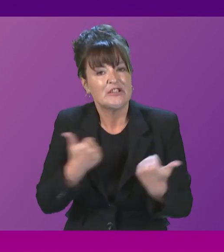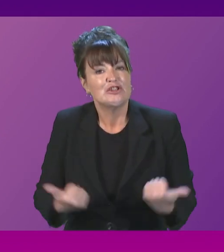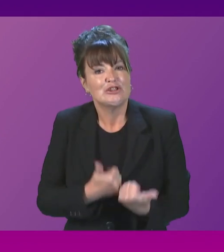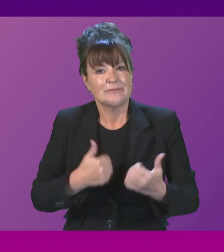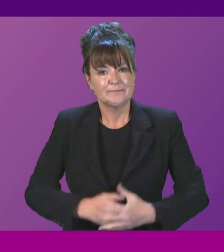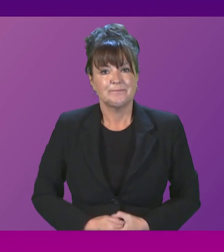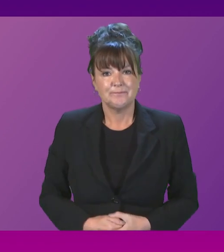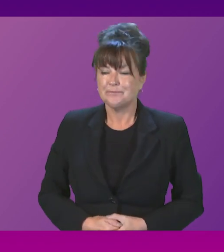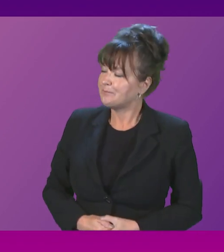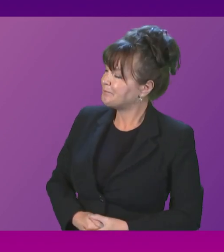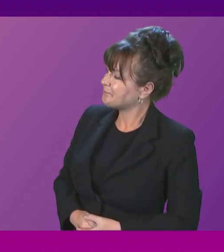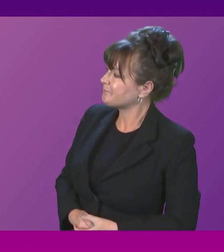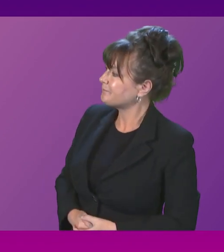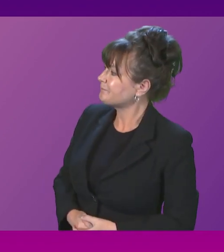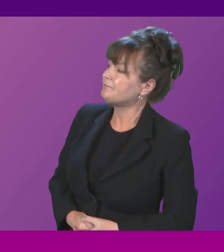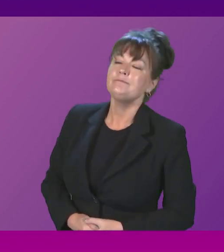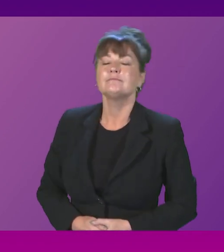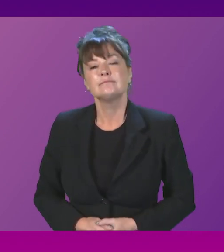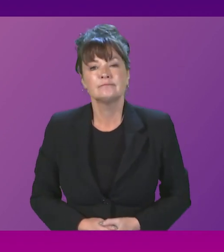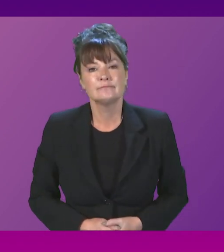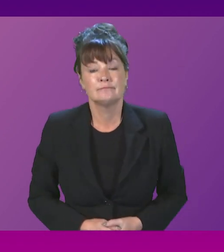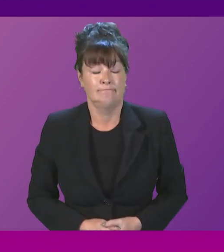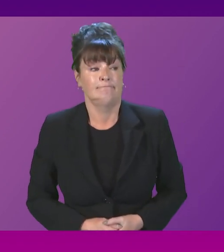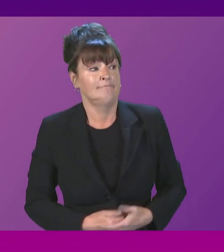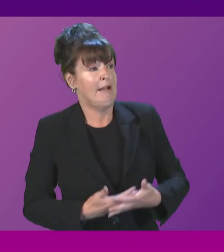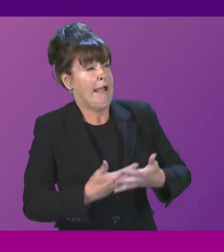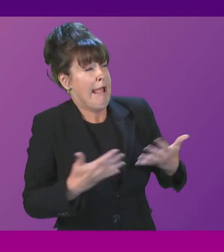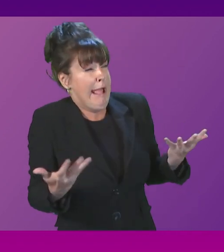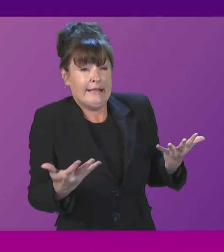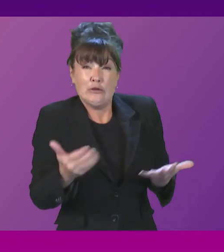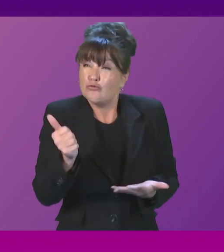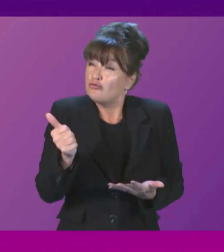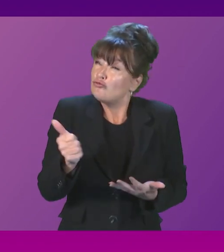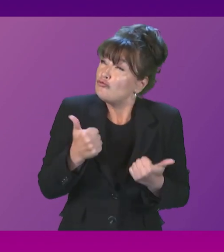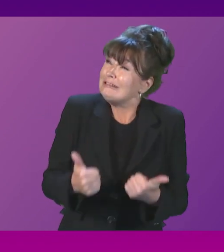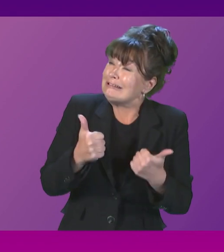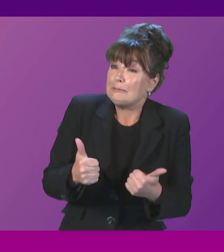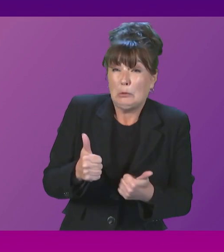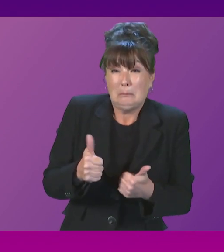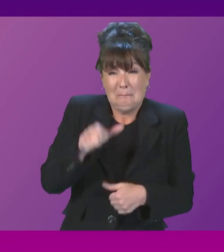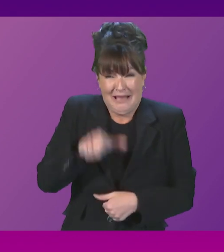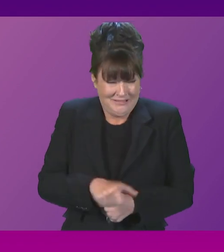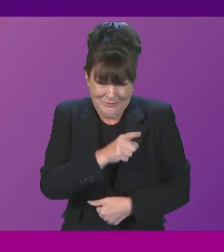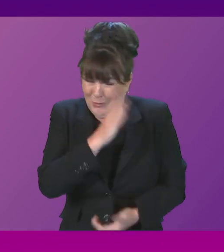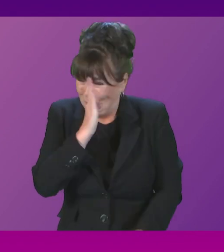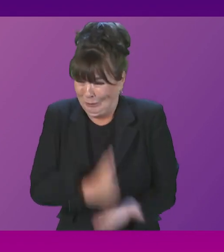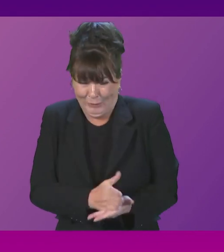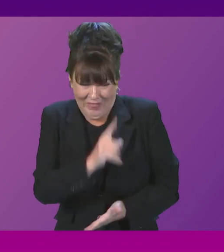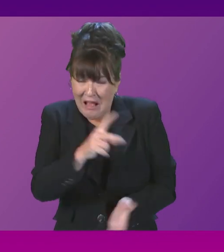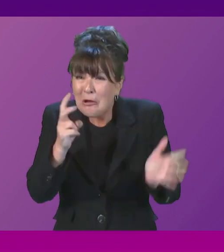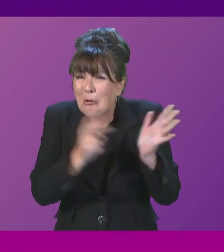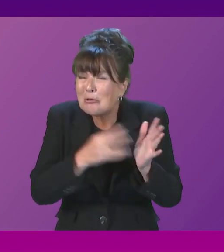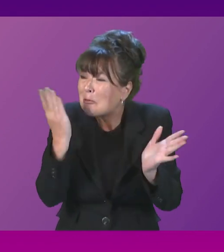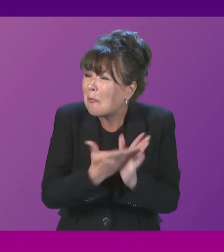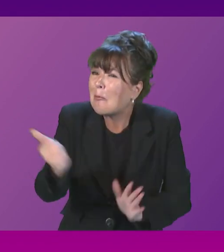The only conclusion that any reasonable person can draw is that the deal was rigged. It seems Nicola Sturgeon is the